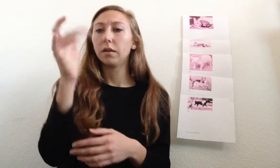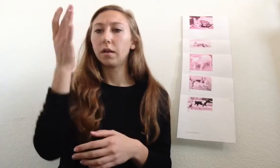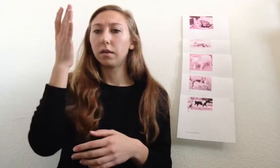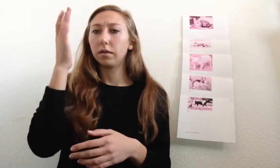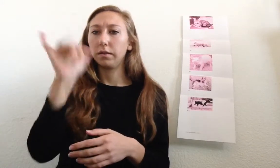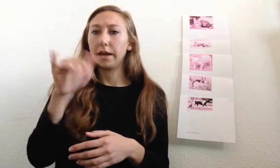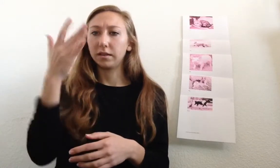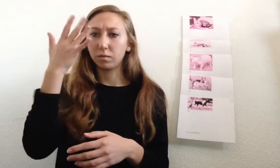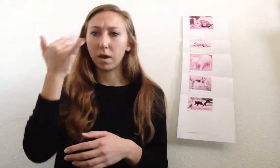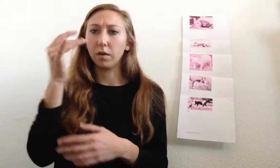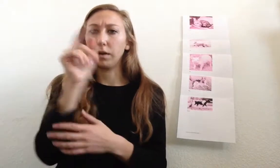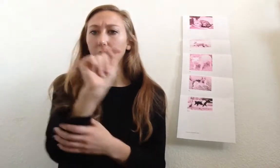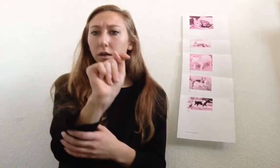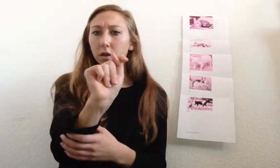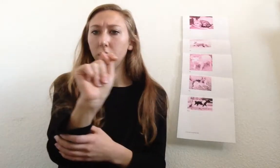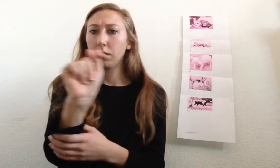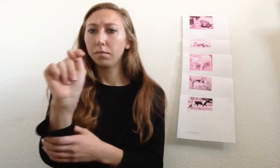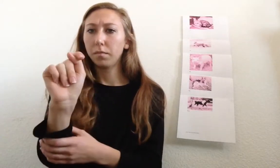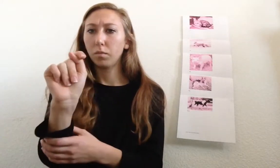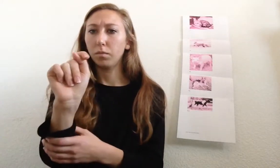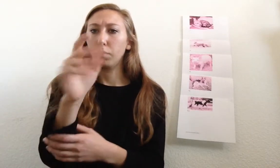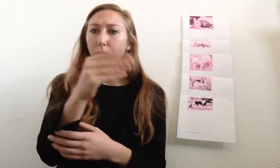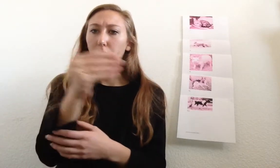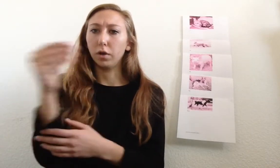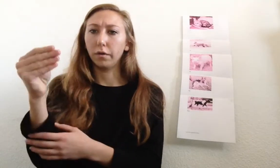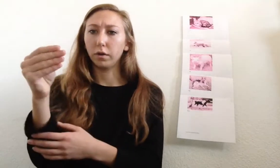That's why we would pull it over.